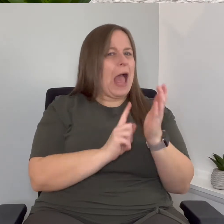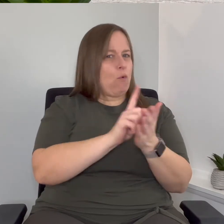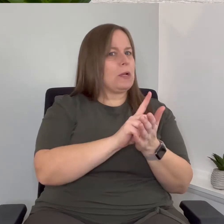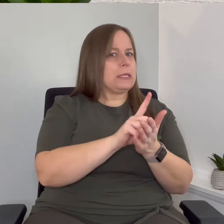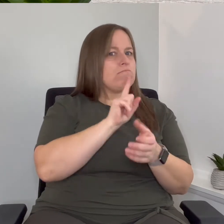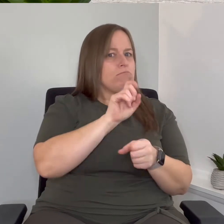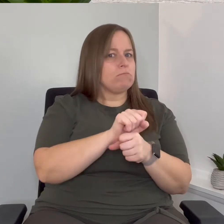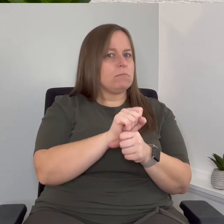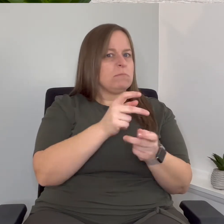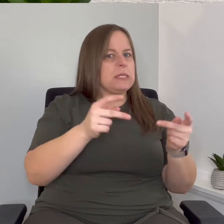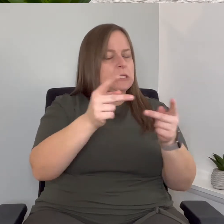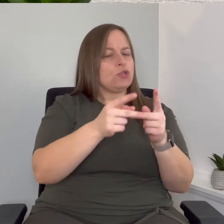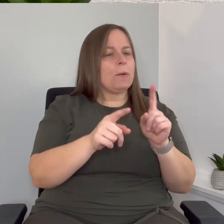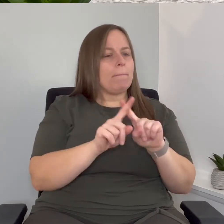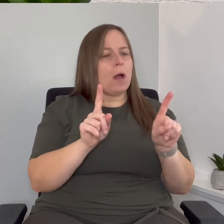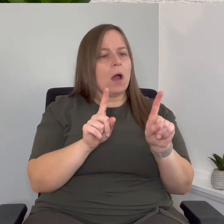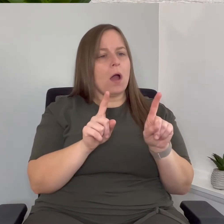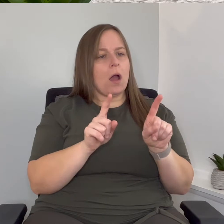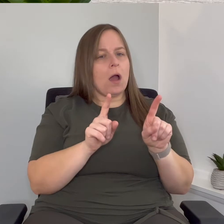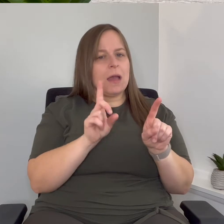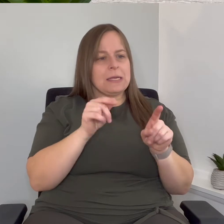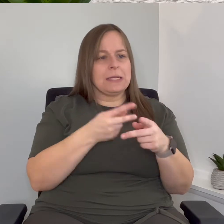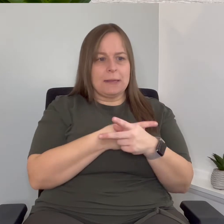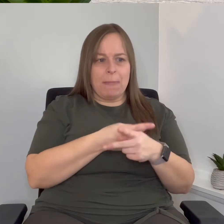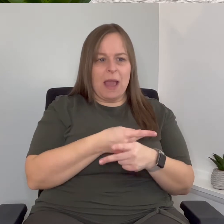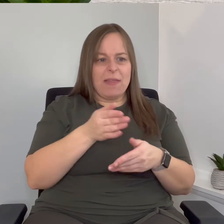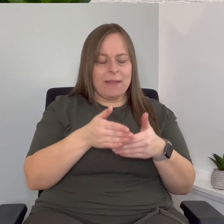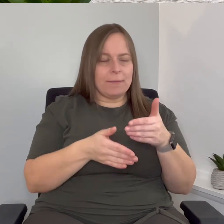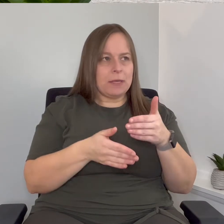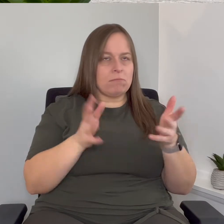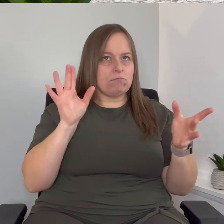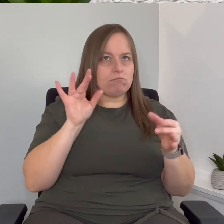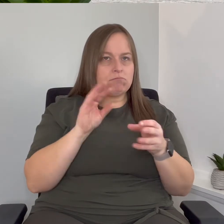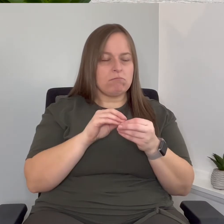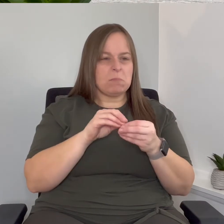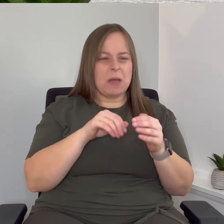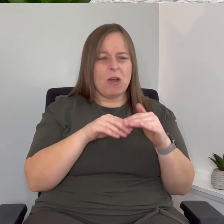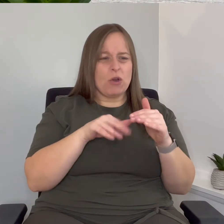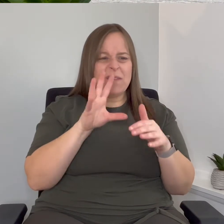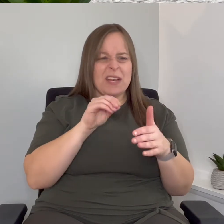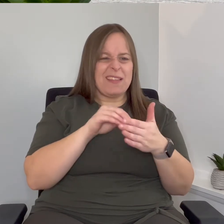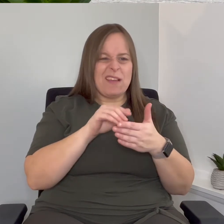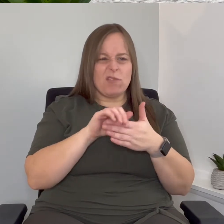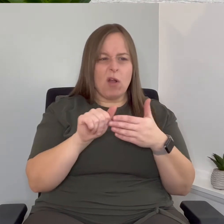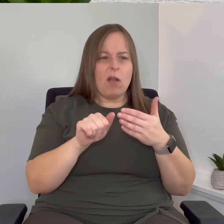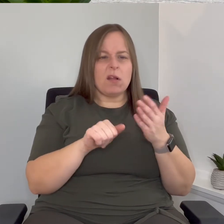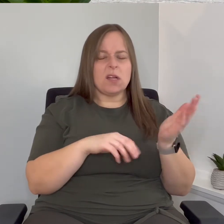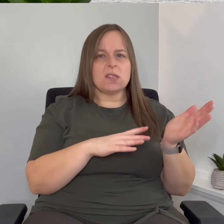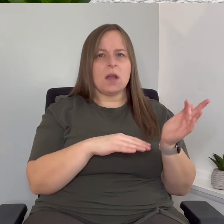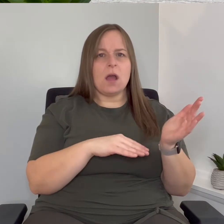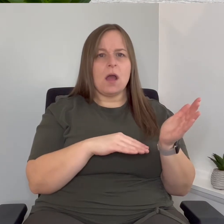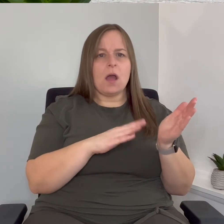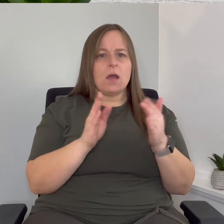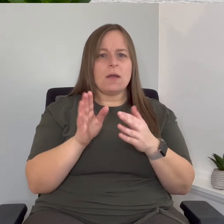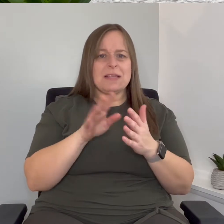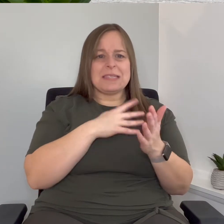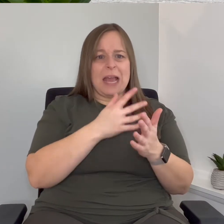position but I did the math that ends up being like just under fifty thousand dollars the schedule for this